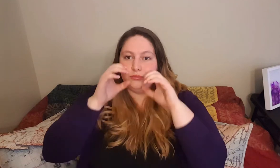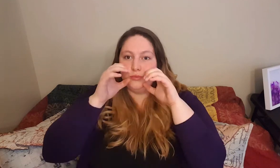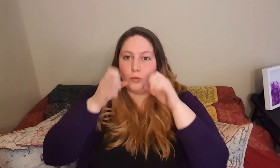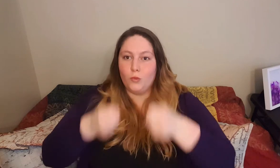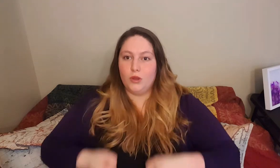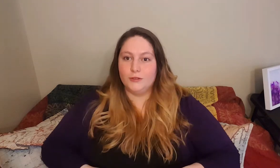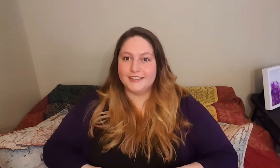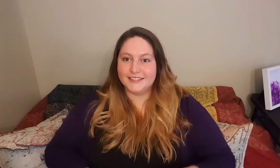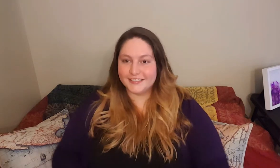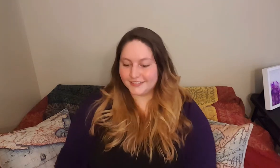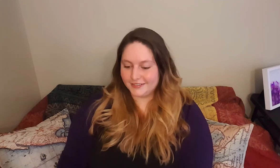Walrus.